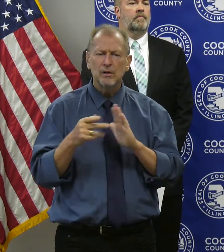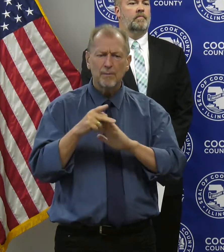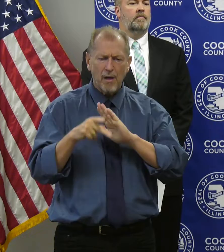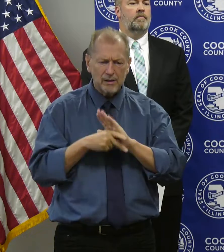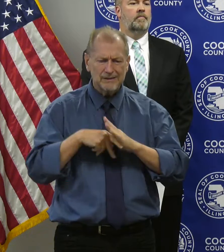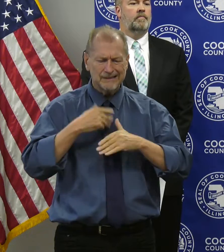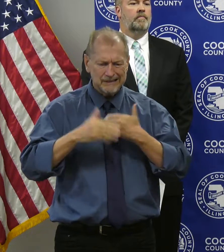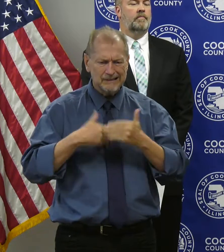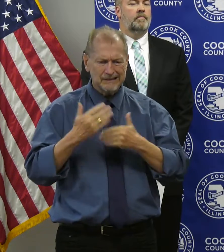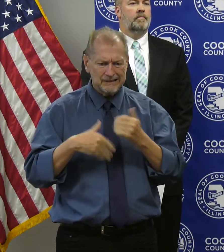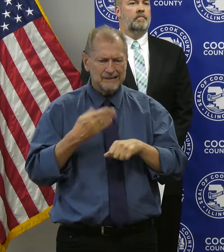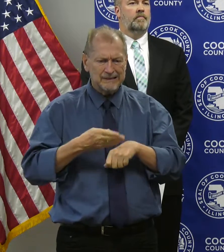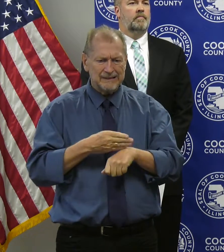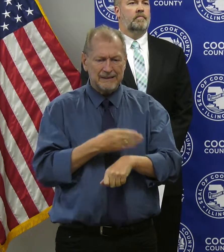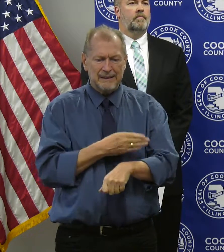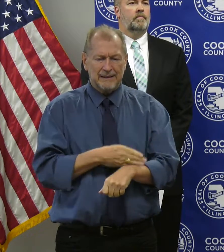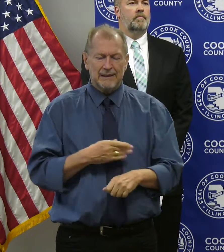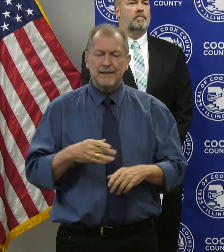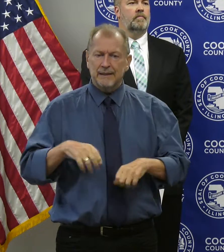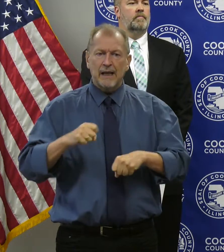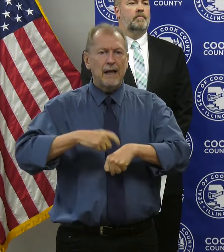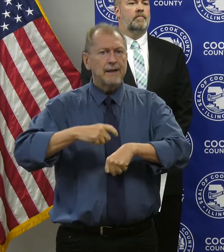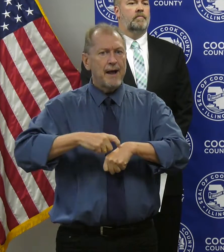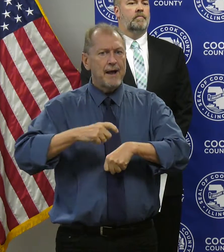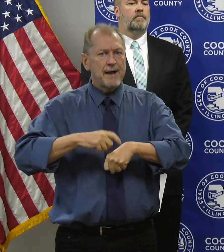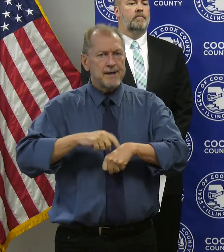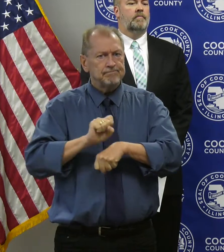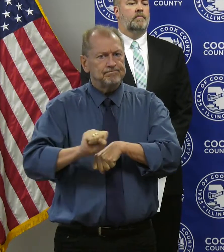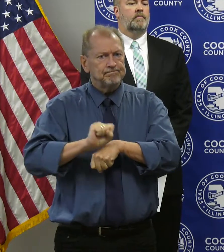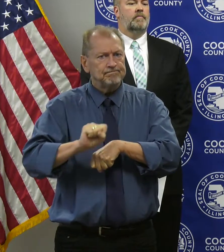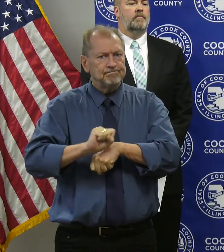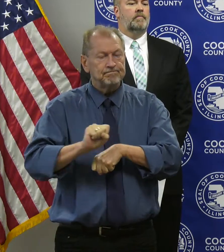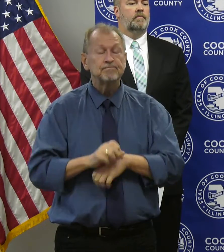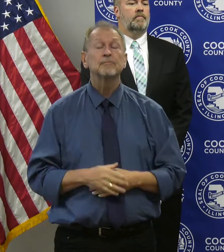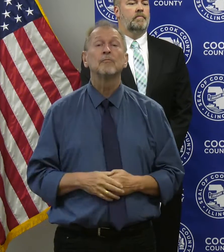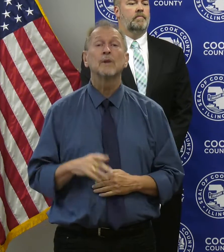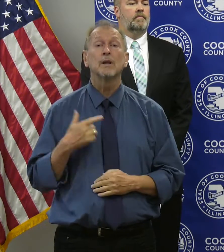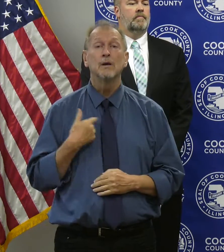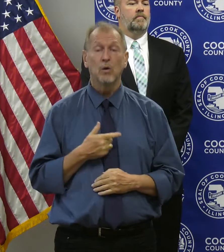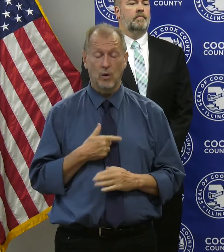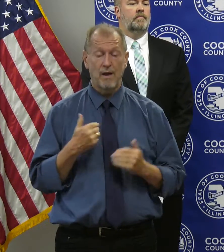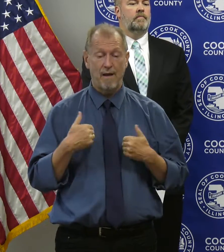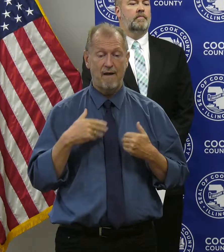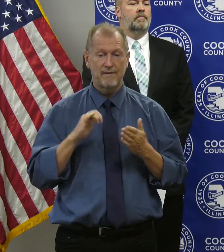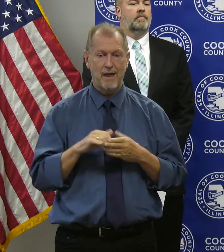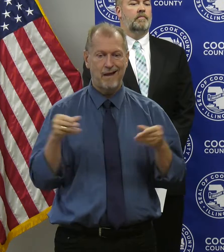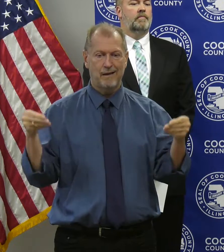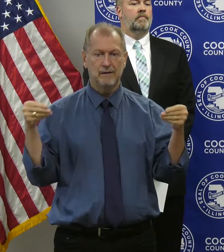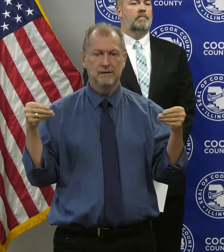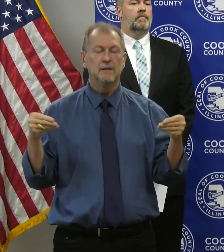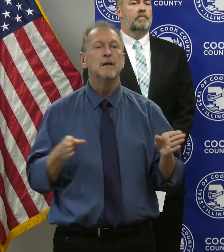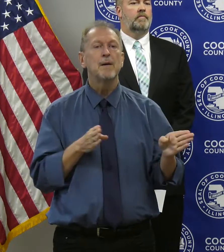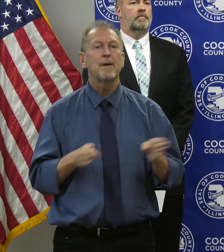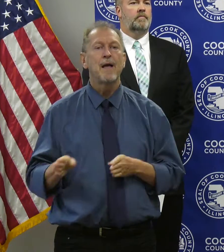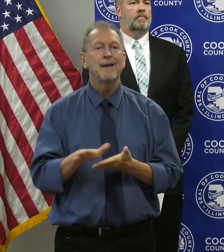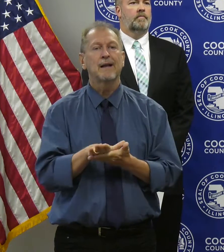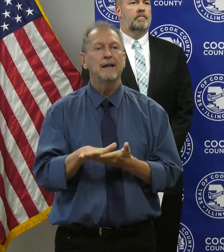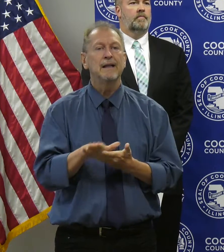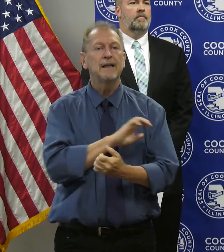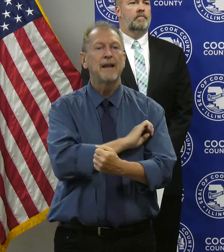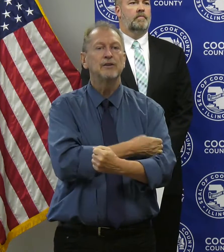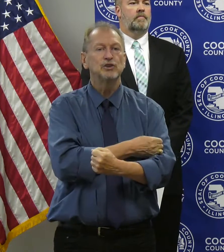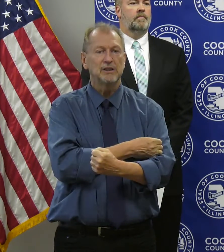happen overnight. Together, we can move closer to the ambitious goals set by our Clean Energy Plan to become leaders in sustainability.